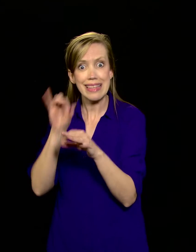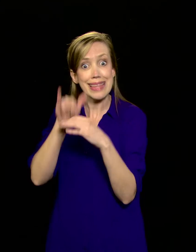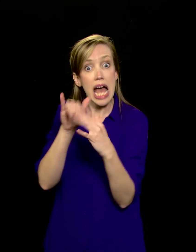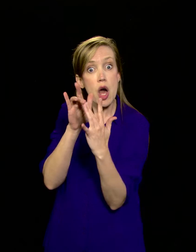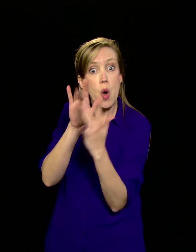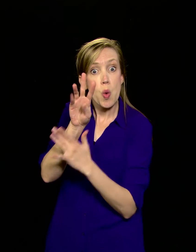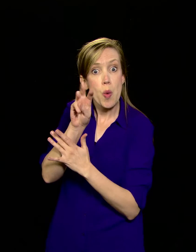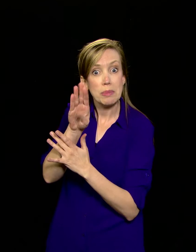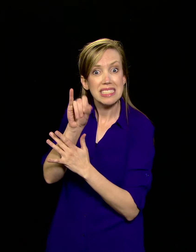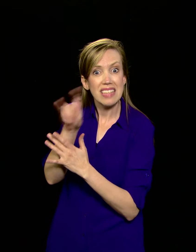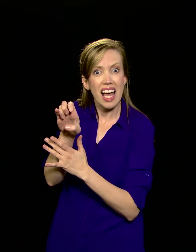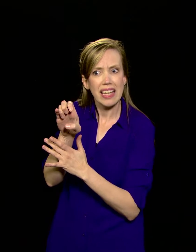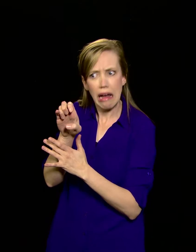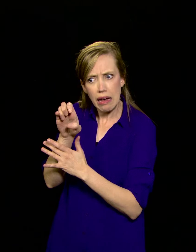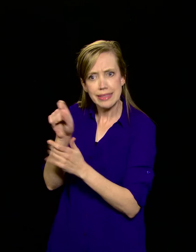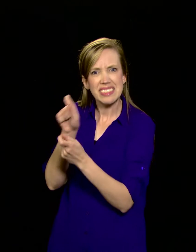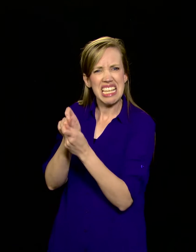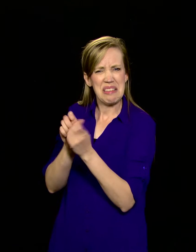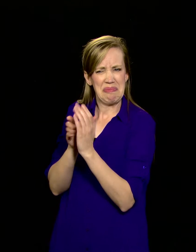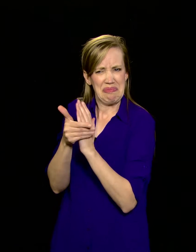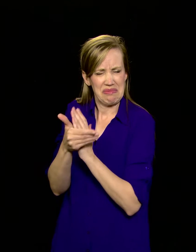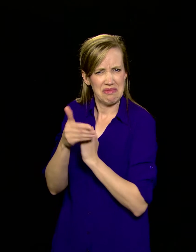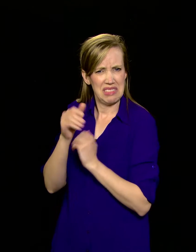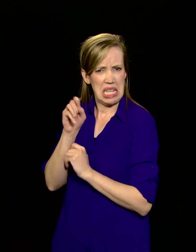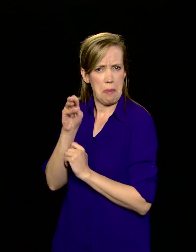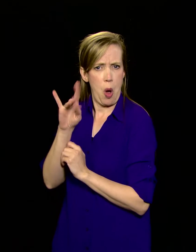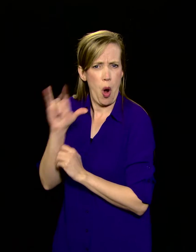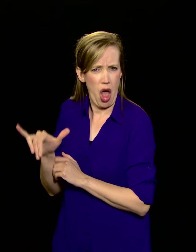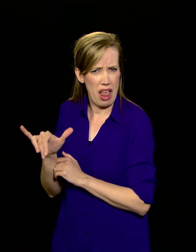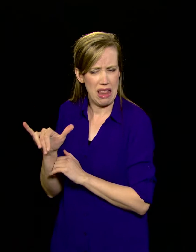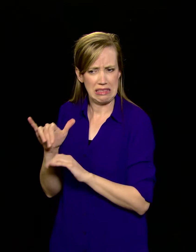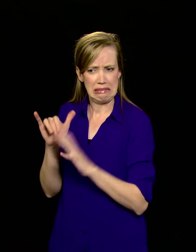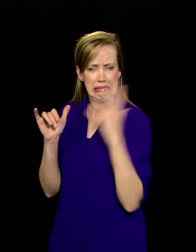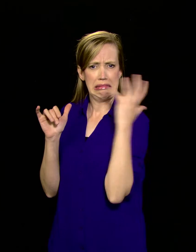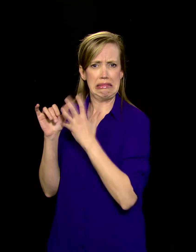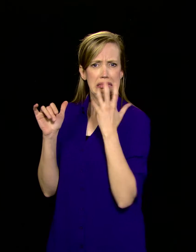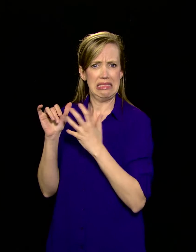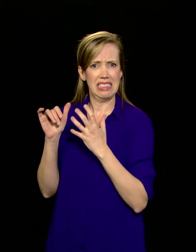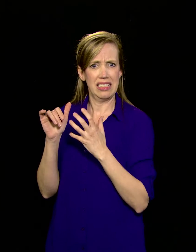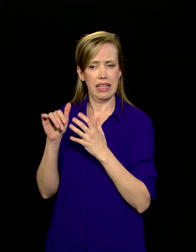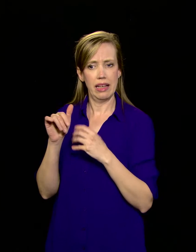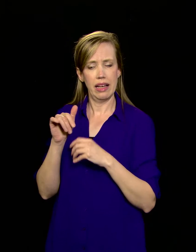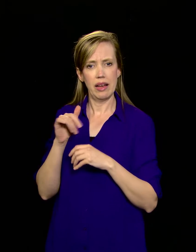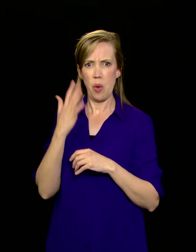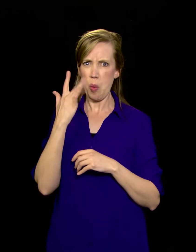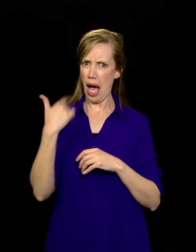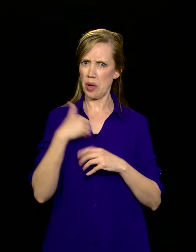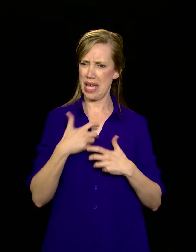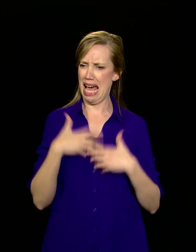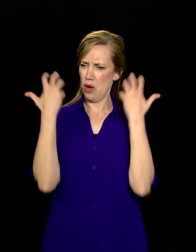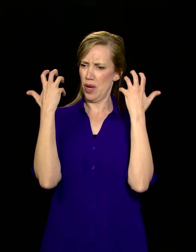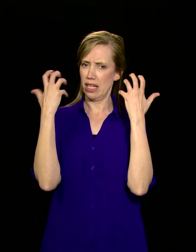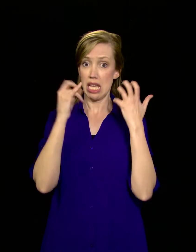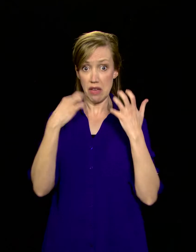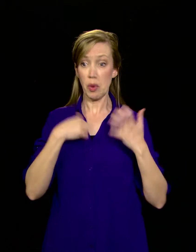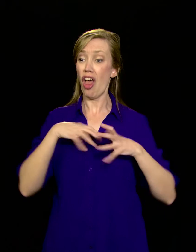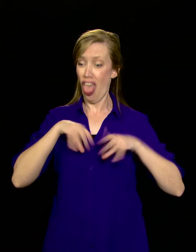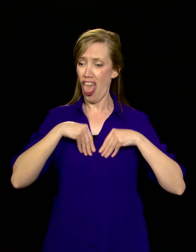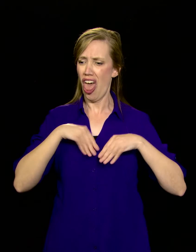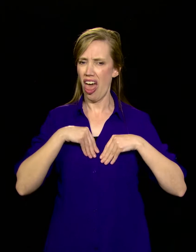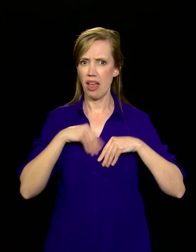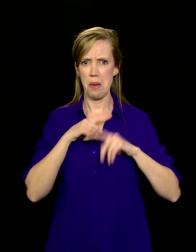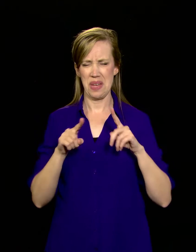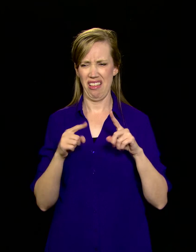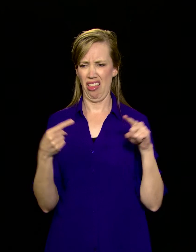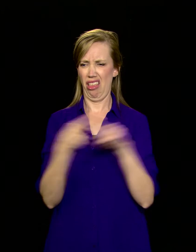society has been urging them to do, why is anyone surprised or outraged? Or to flip it around, if it's